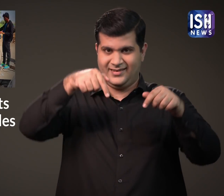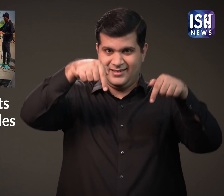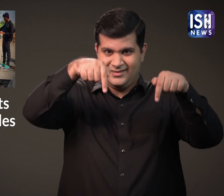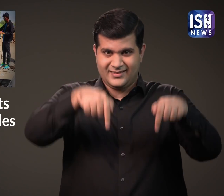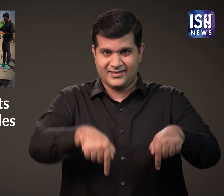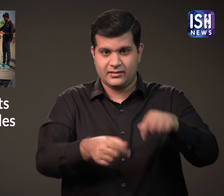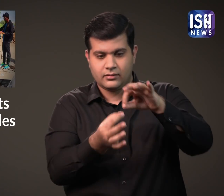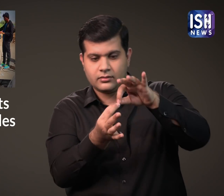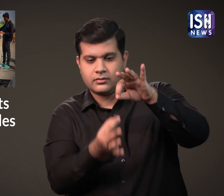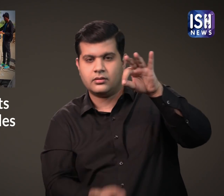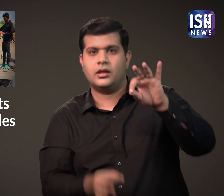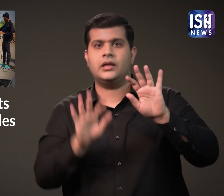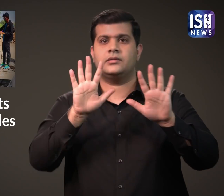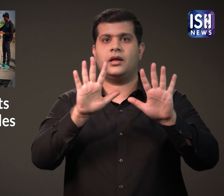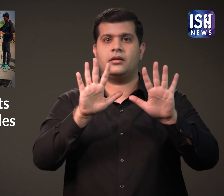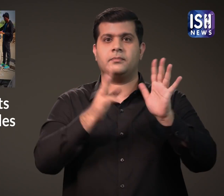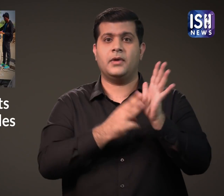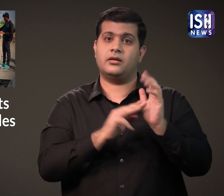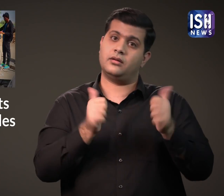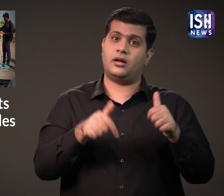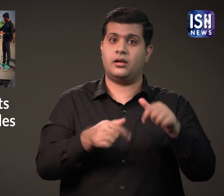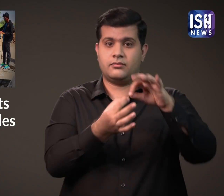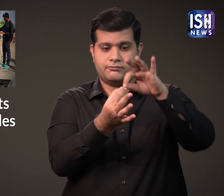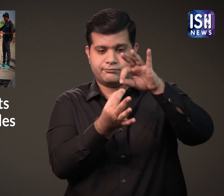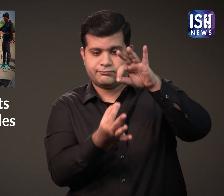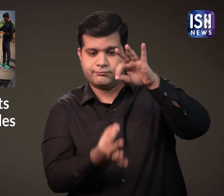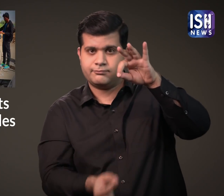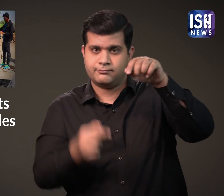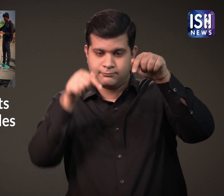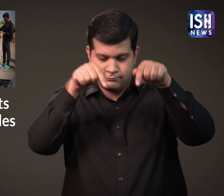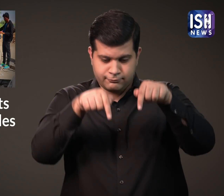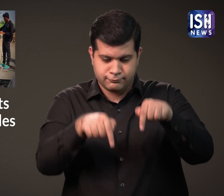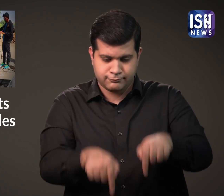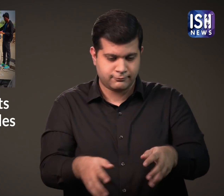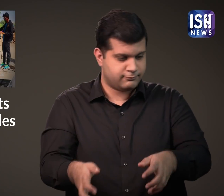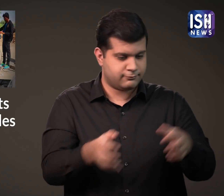Reports also said that it can go about 10 metres deep into the manhole.